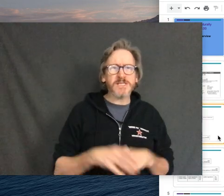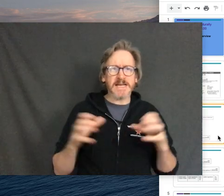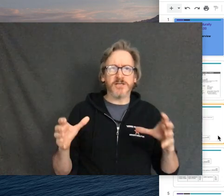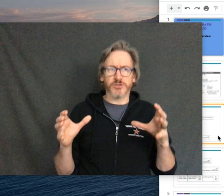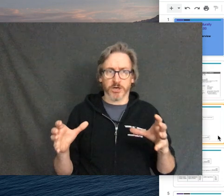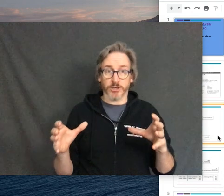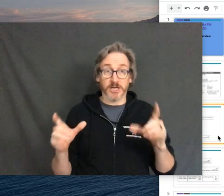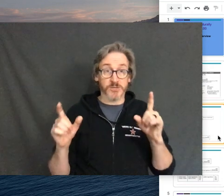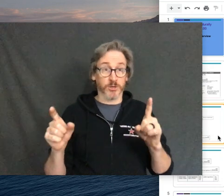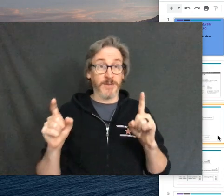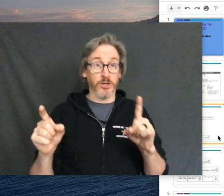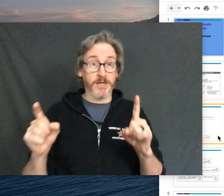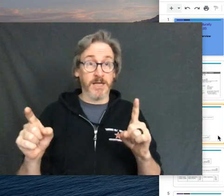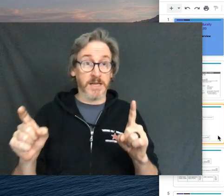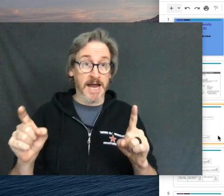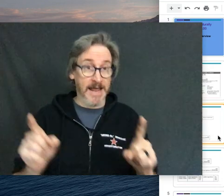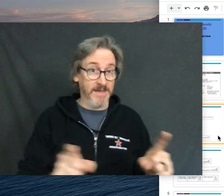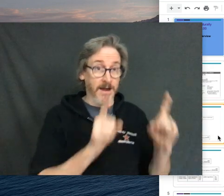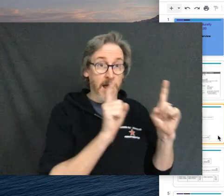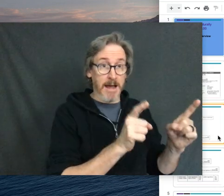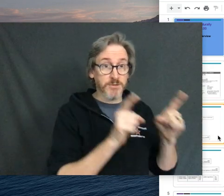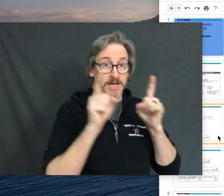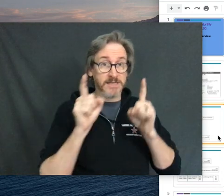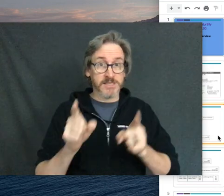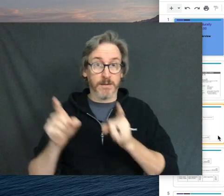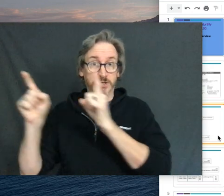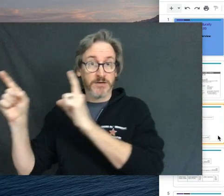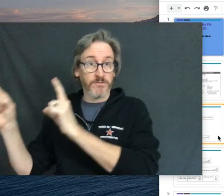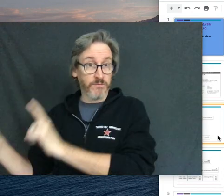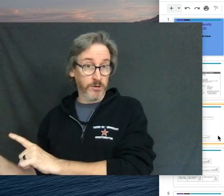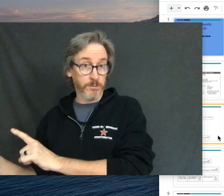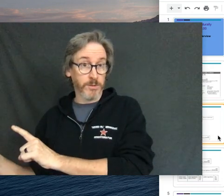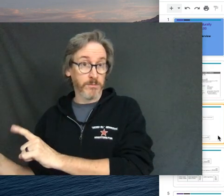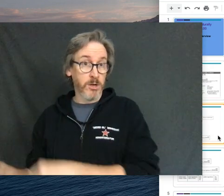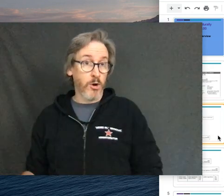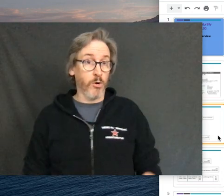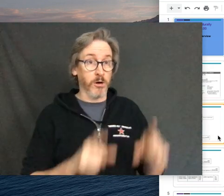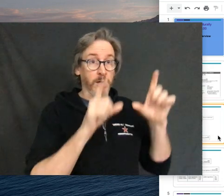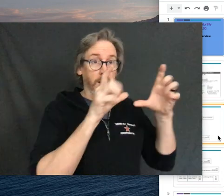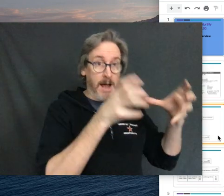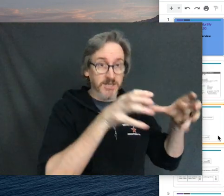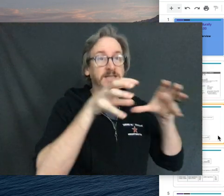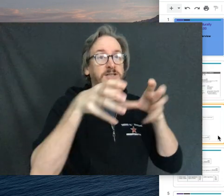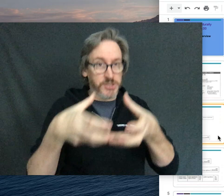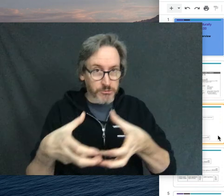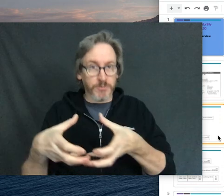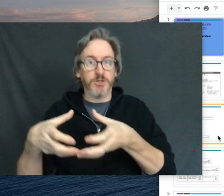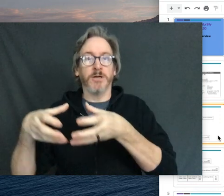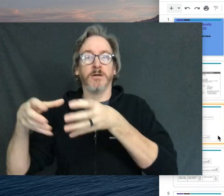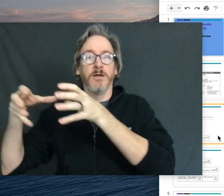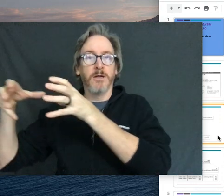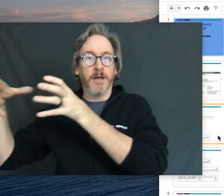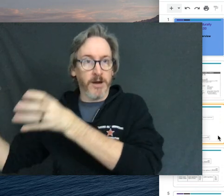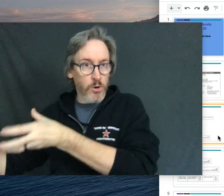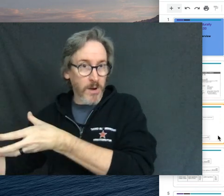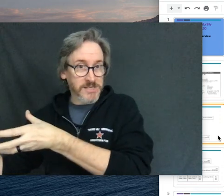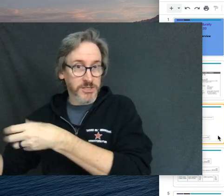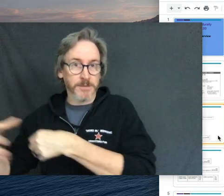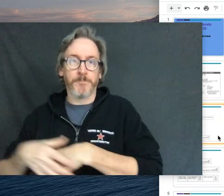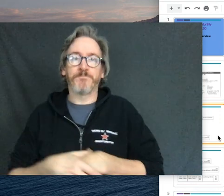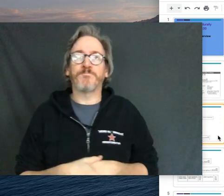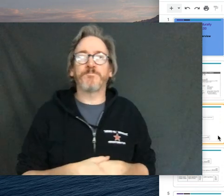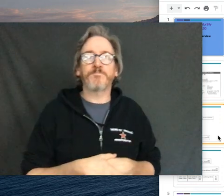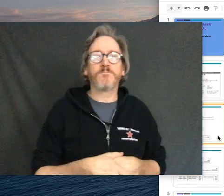General sentence structure is we're going to be looking a lot at that object, subject, verb, or object, description, and a